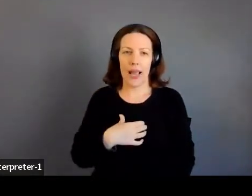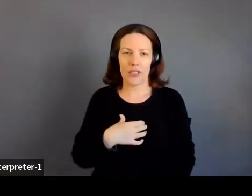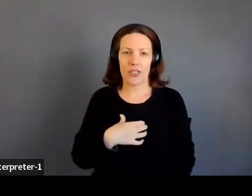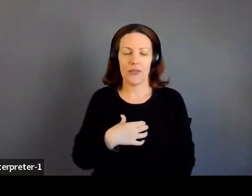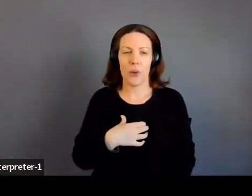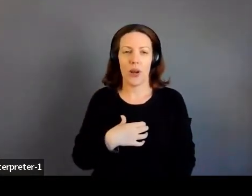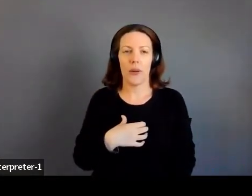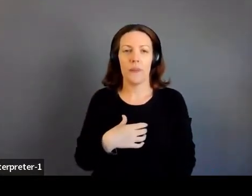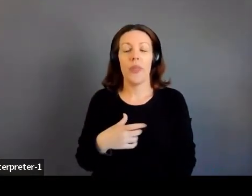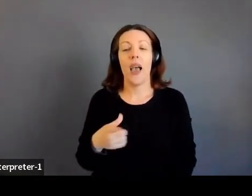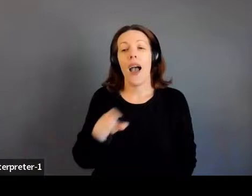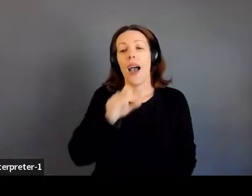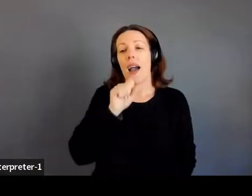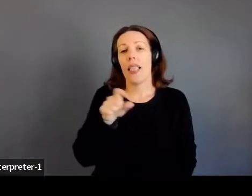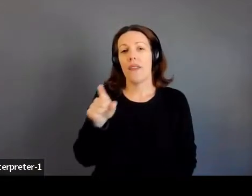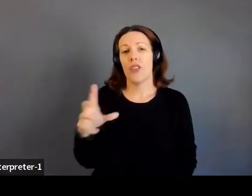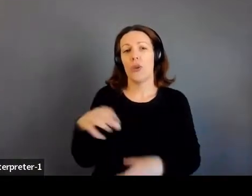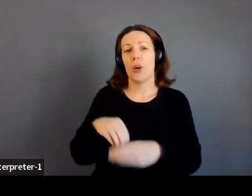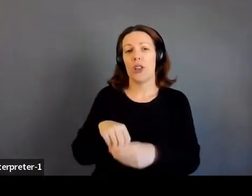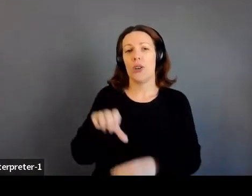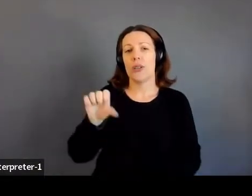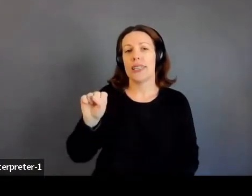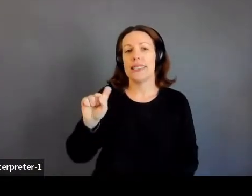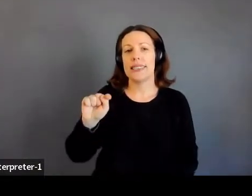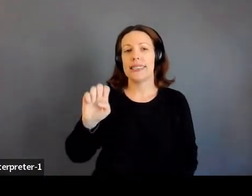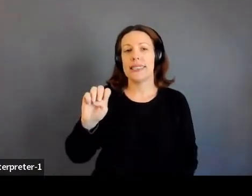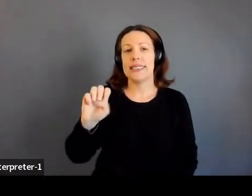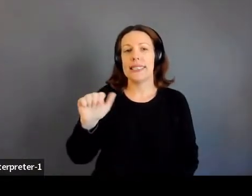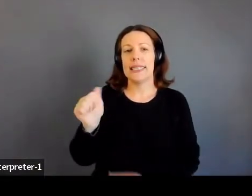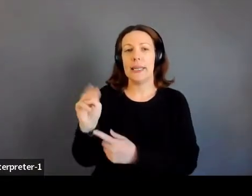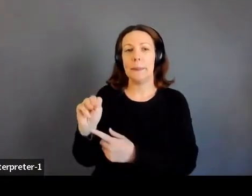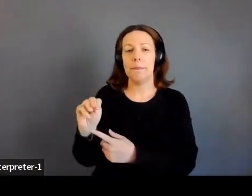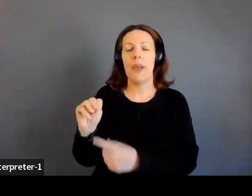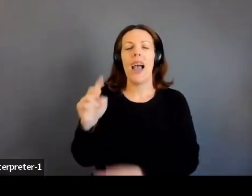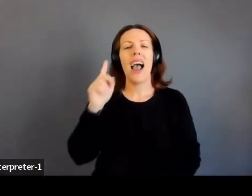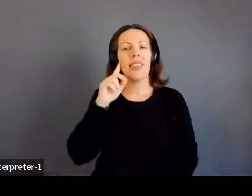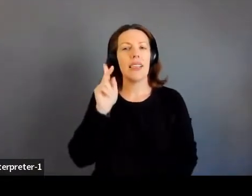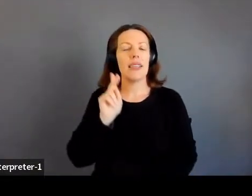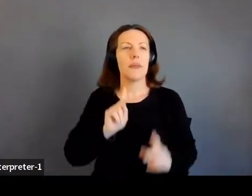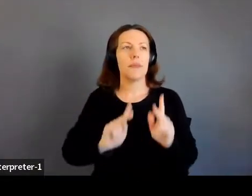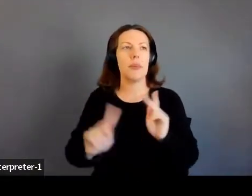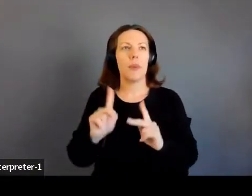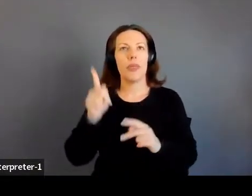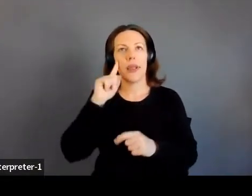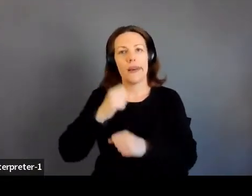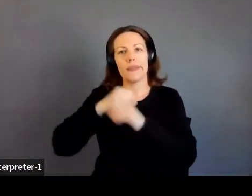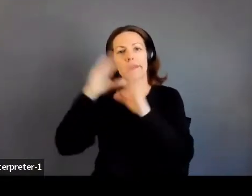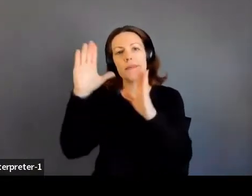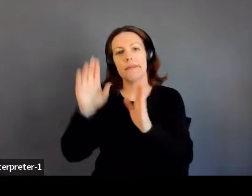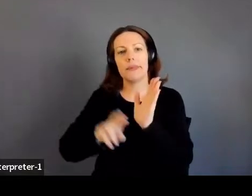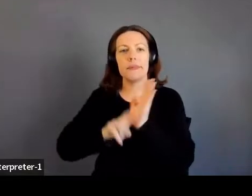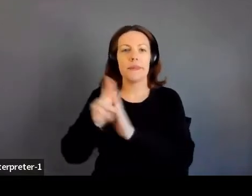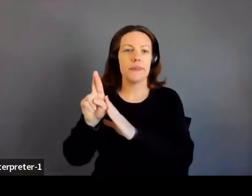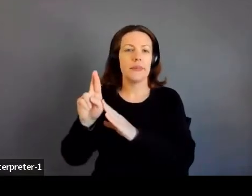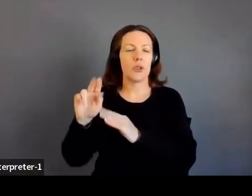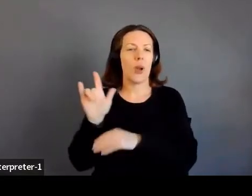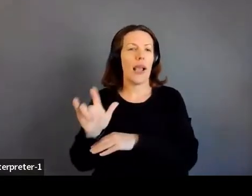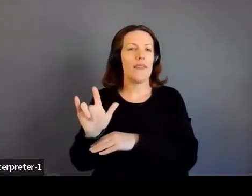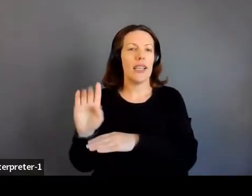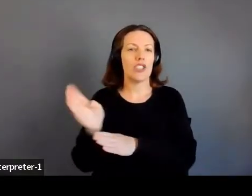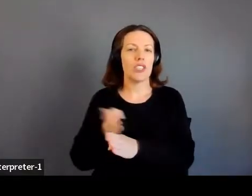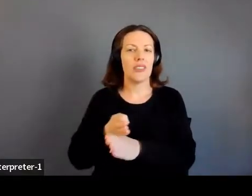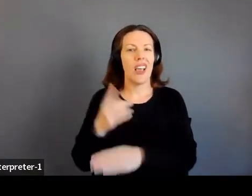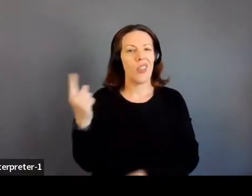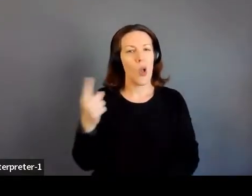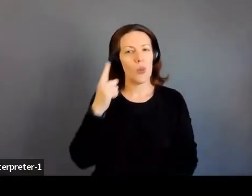And I, I love that you included STEAM in that because I think sometimes when people think of the space industry or the aviation industry, you know, they